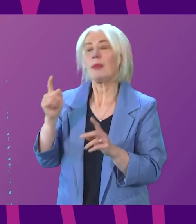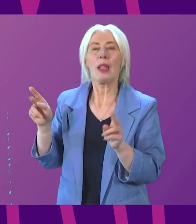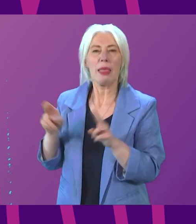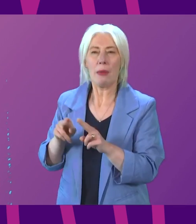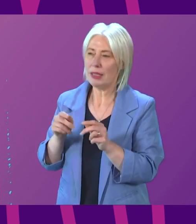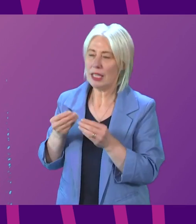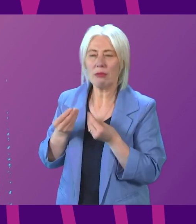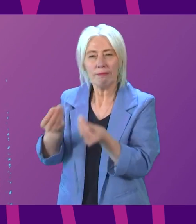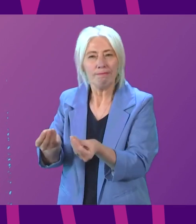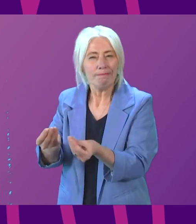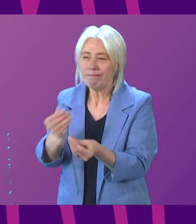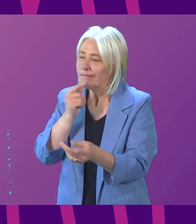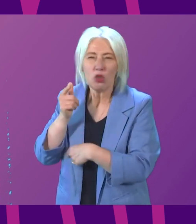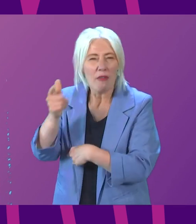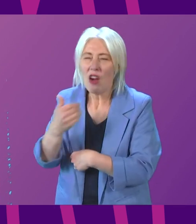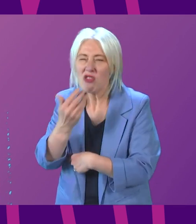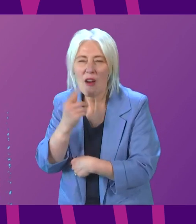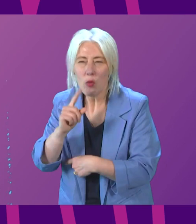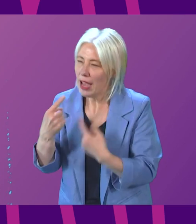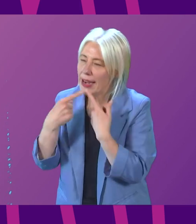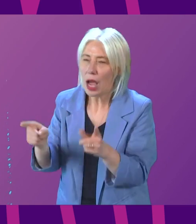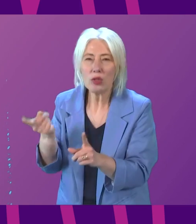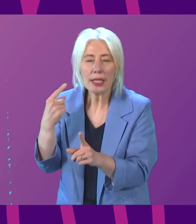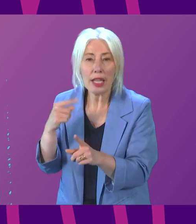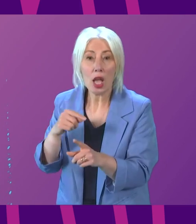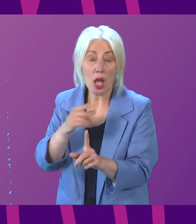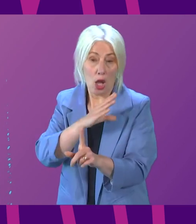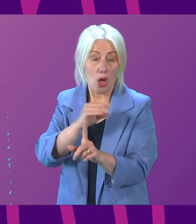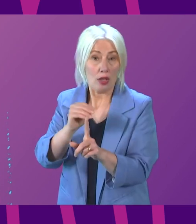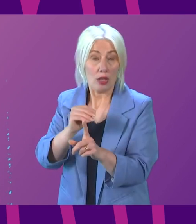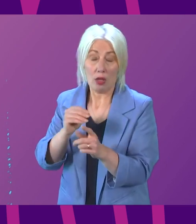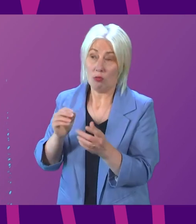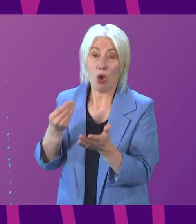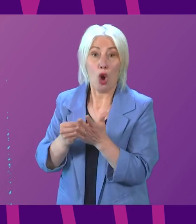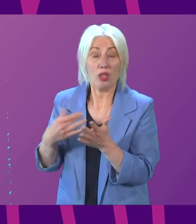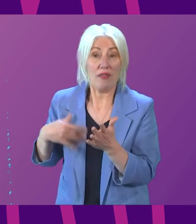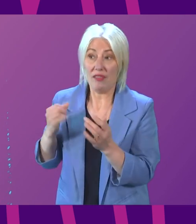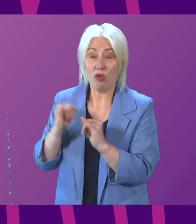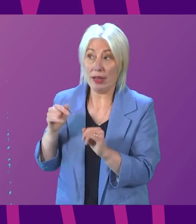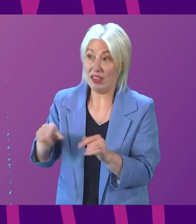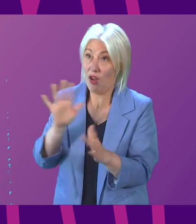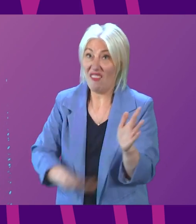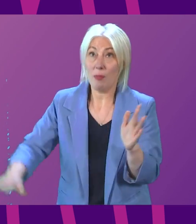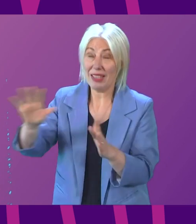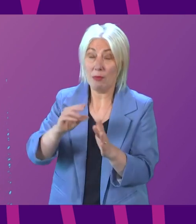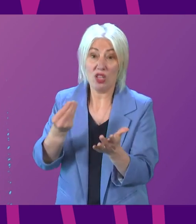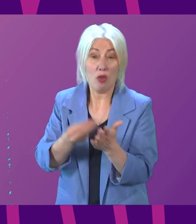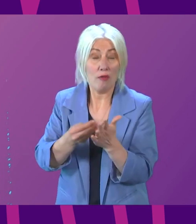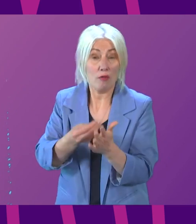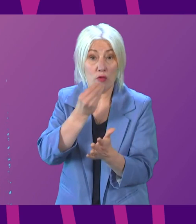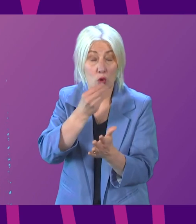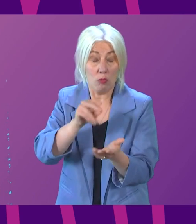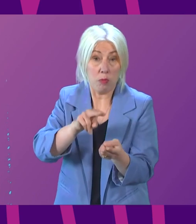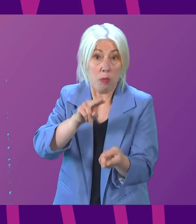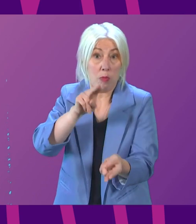although welcome, do not go anywhere near far enough? The Tory cost of living crisis is real for millions across these islands, with food prices going up, which the ONS